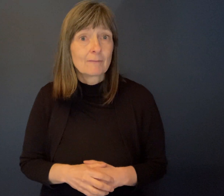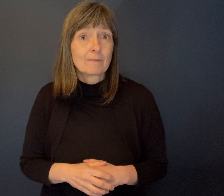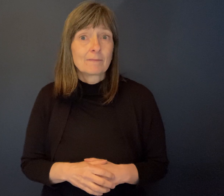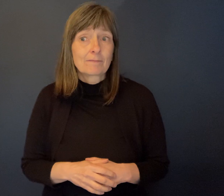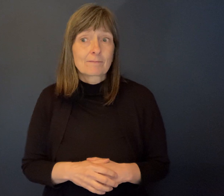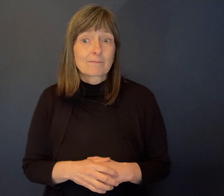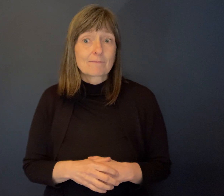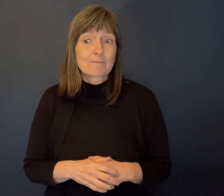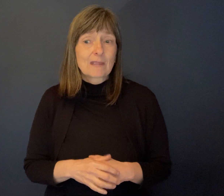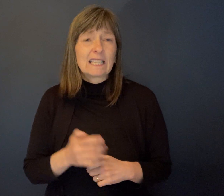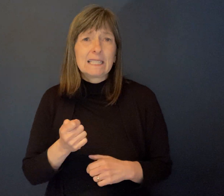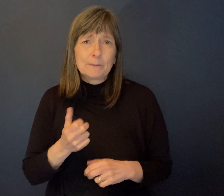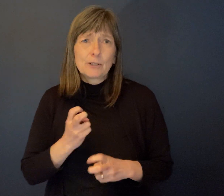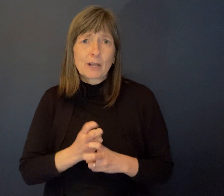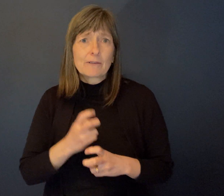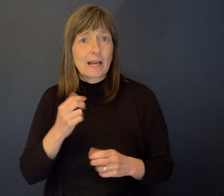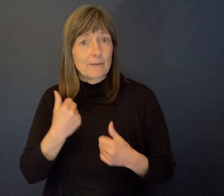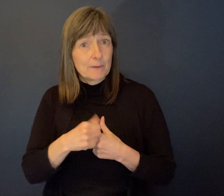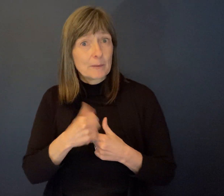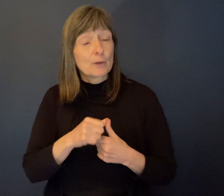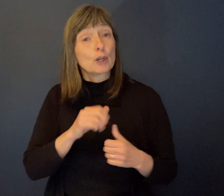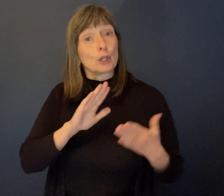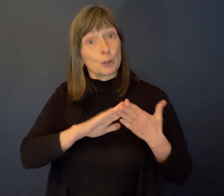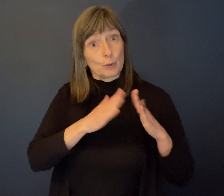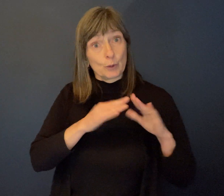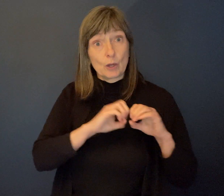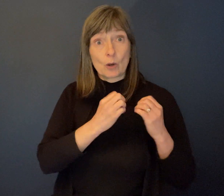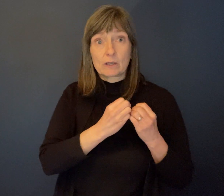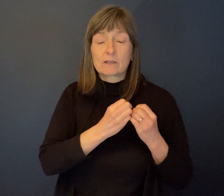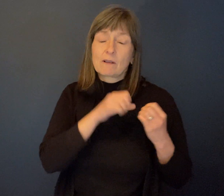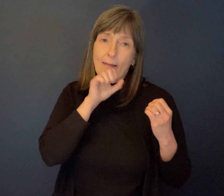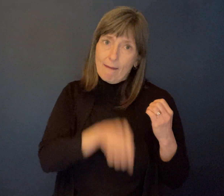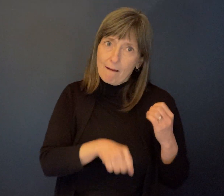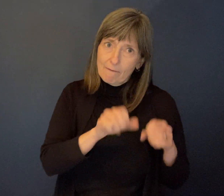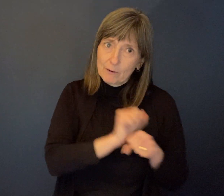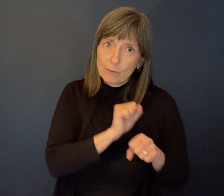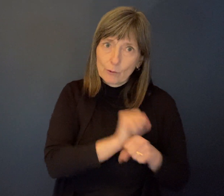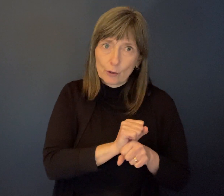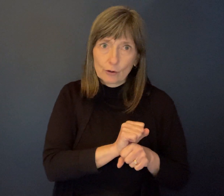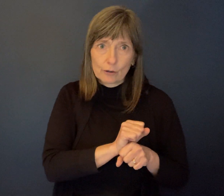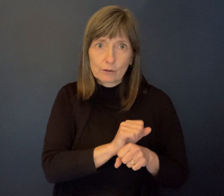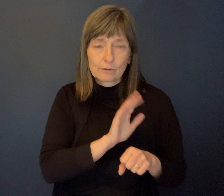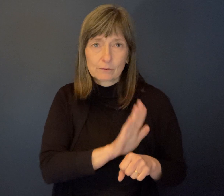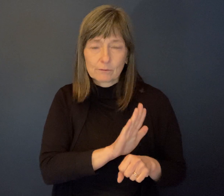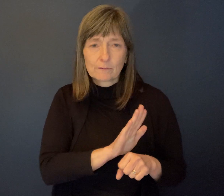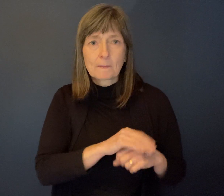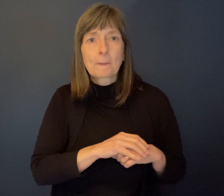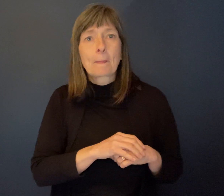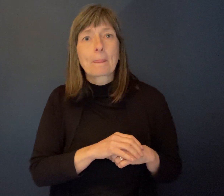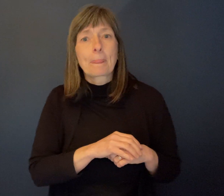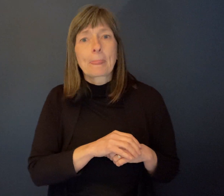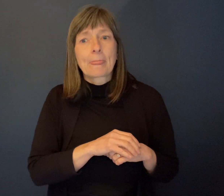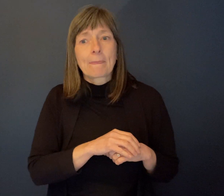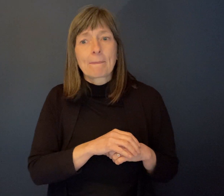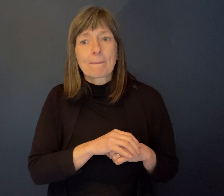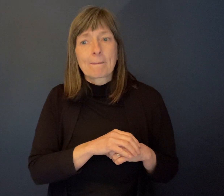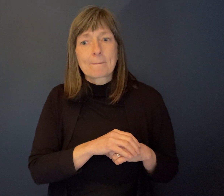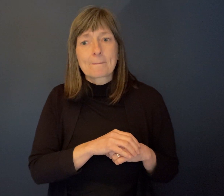remember moving from community-based organizations, which I absolutely loved my, my job at the time, uh, prior to moving into the federal